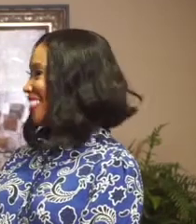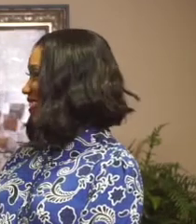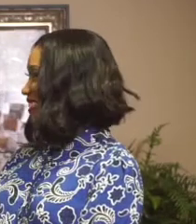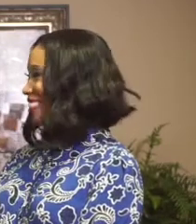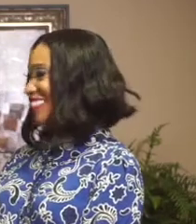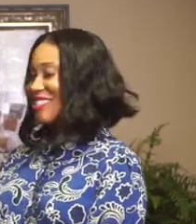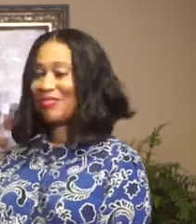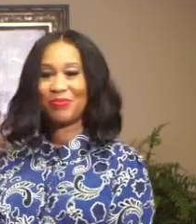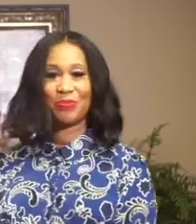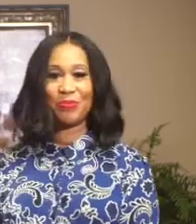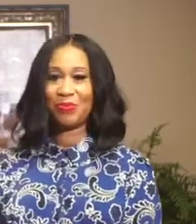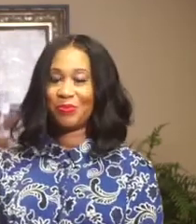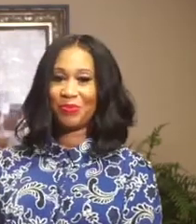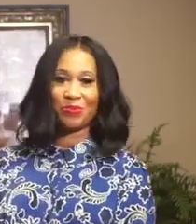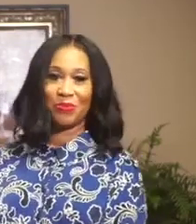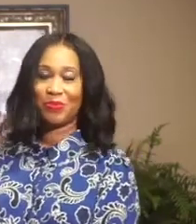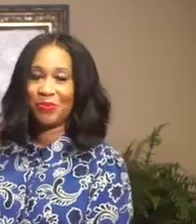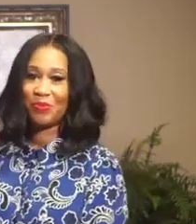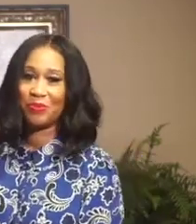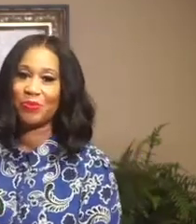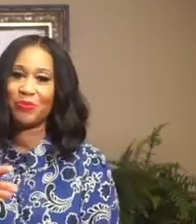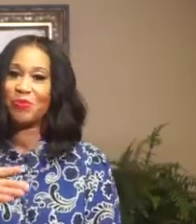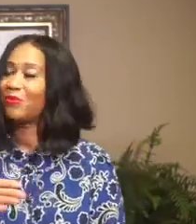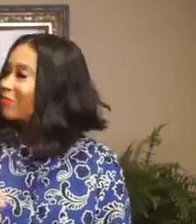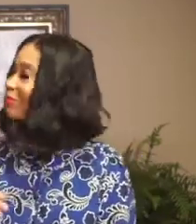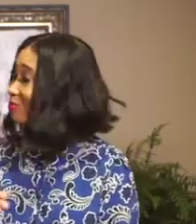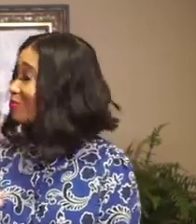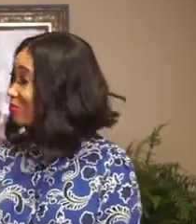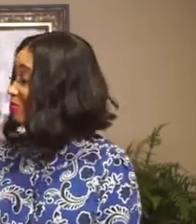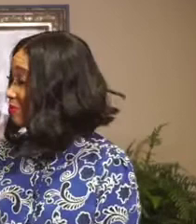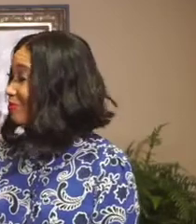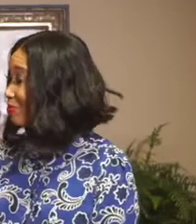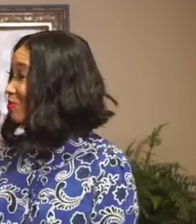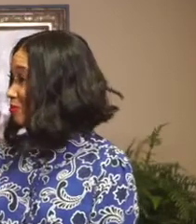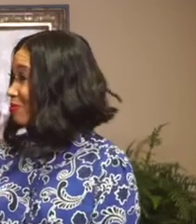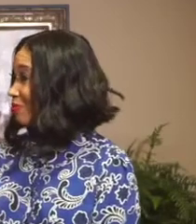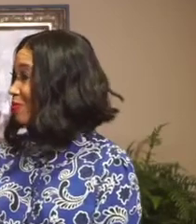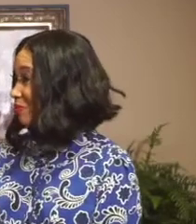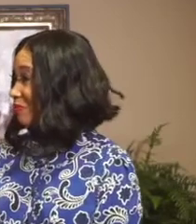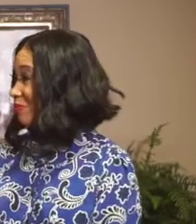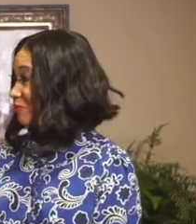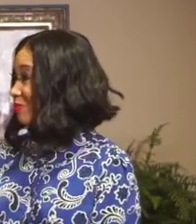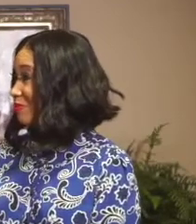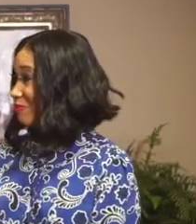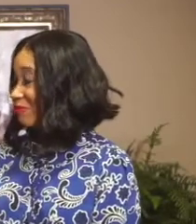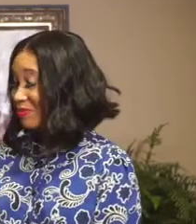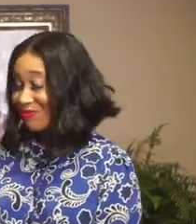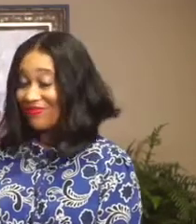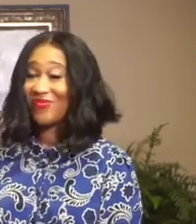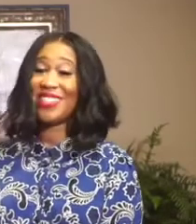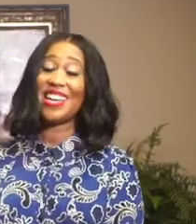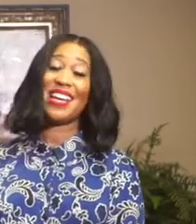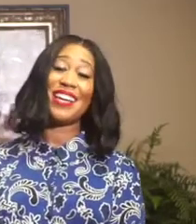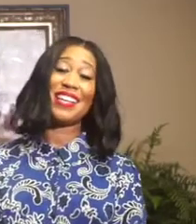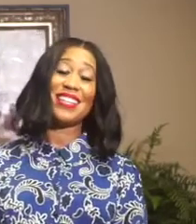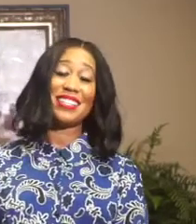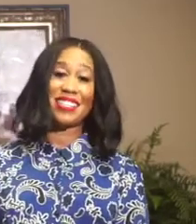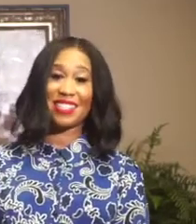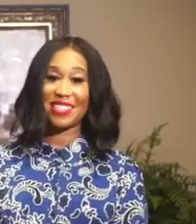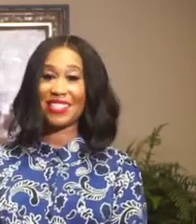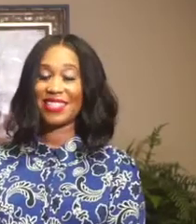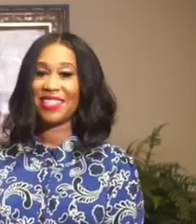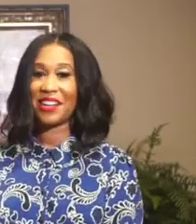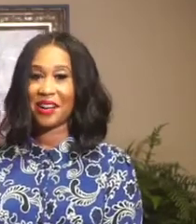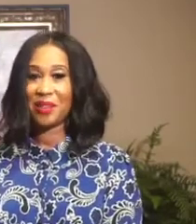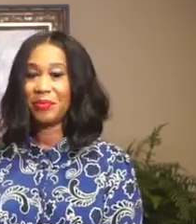Because the Spirit of God has been speaking to me that the body of Christ is in set time. Yes. And